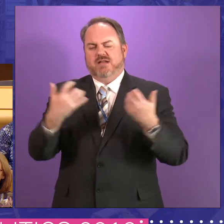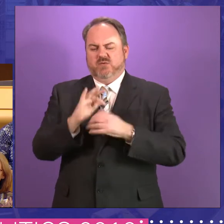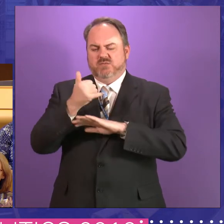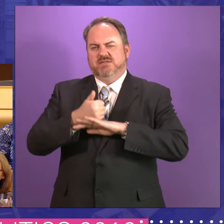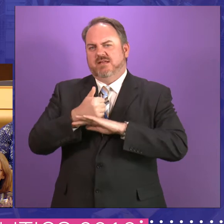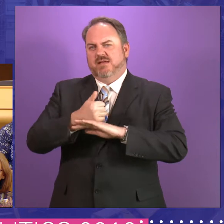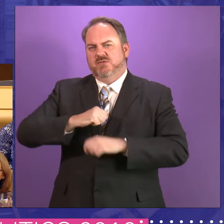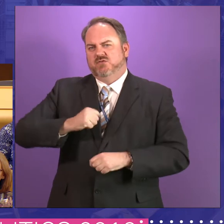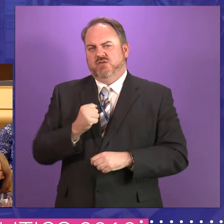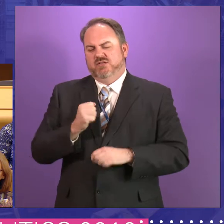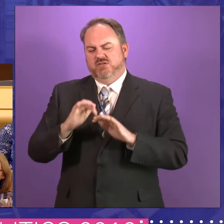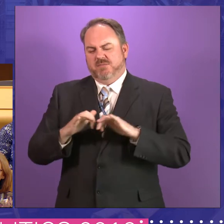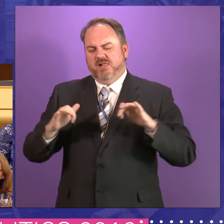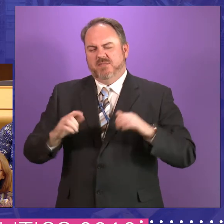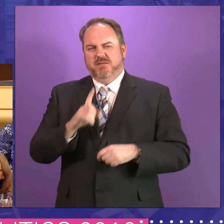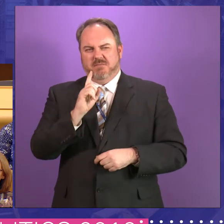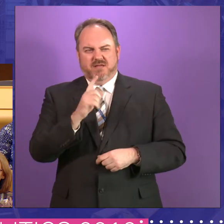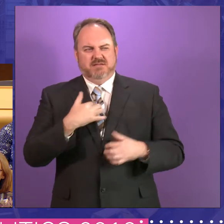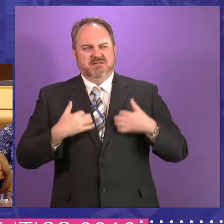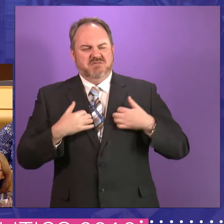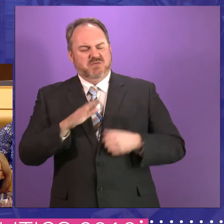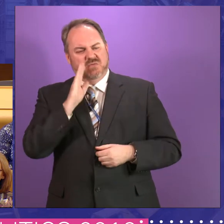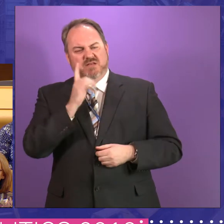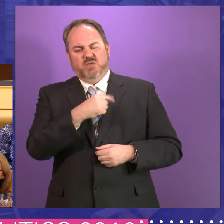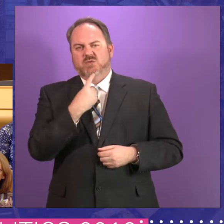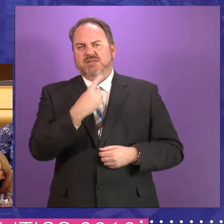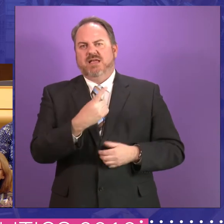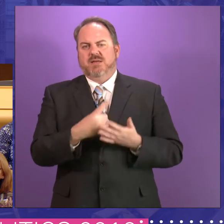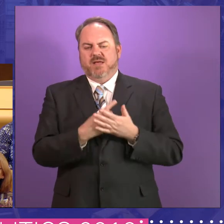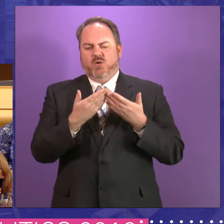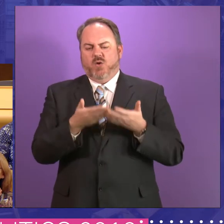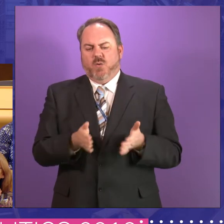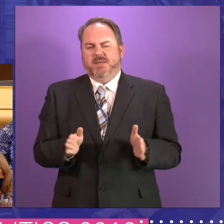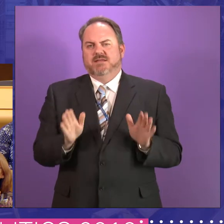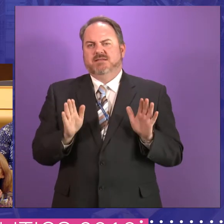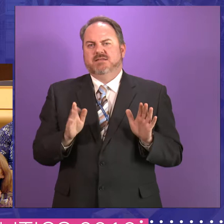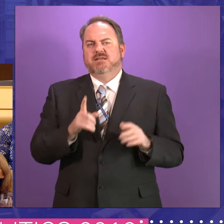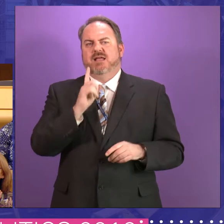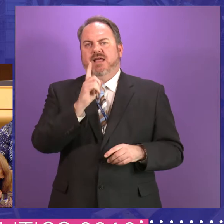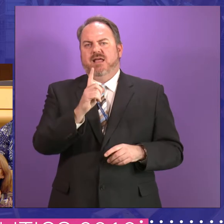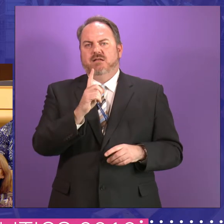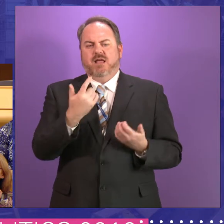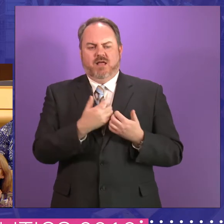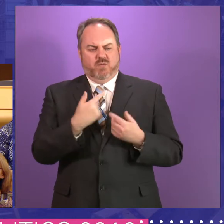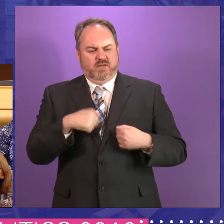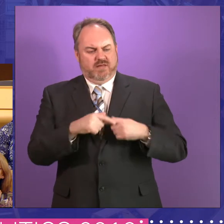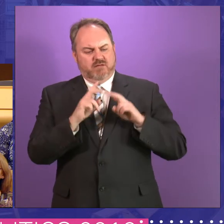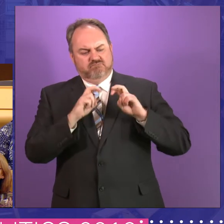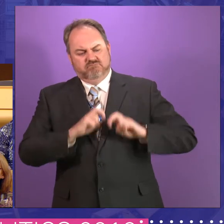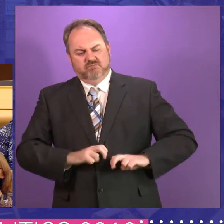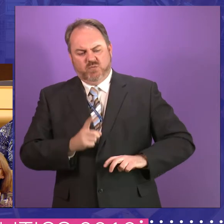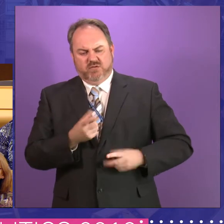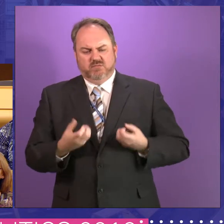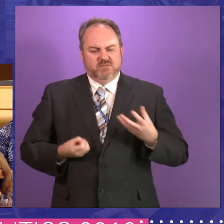but just there's some points you're bringing up, uh, in relation to transparency and scrutiny and Robin, brought it up first in terms of community